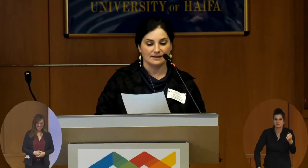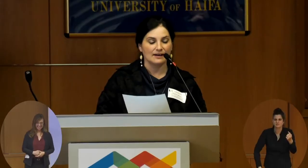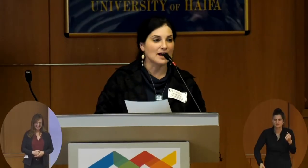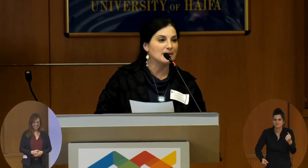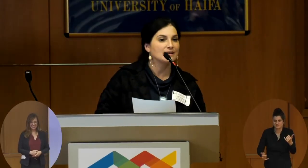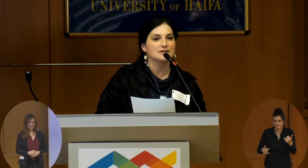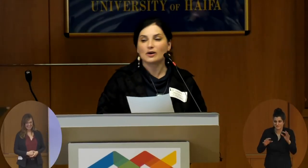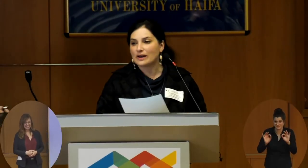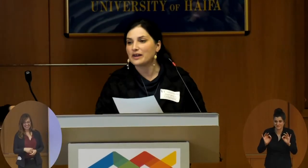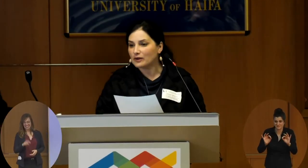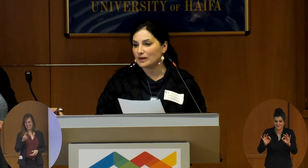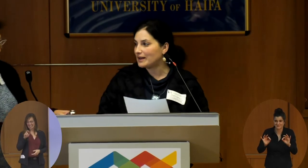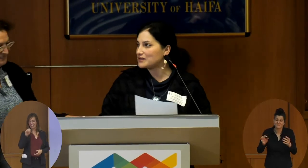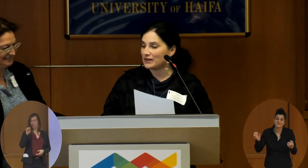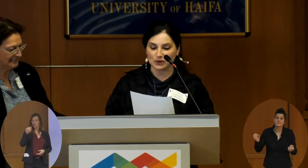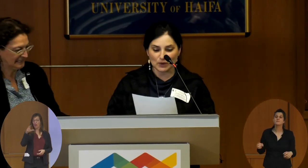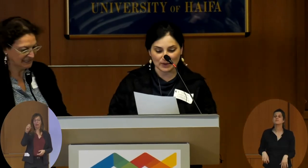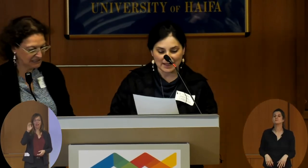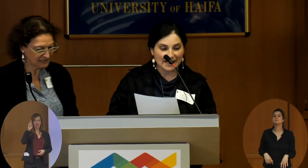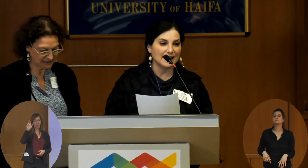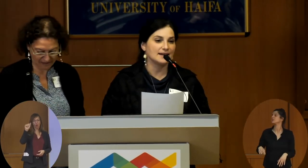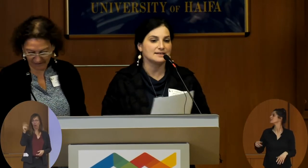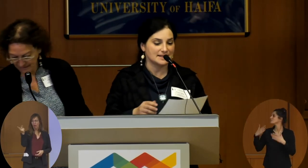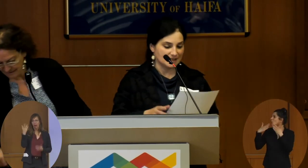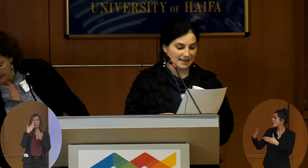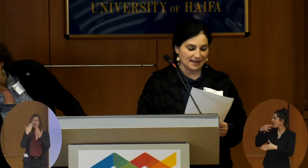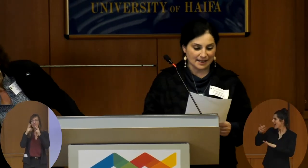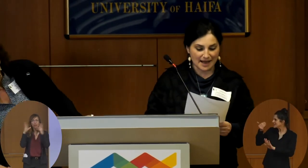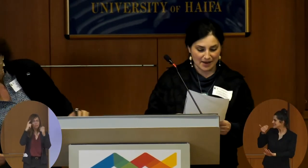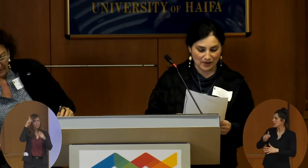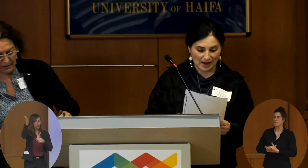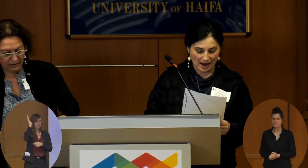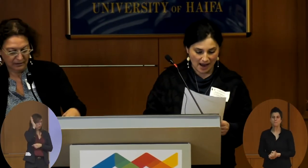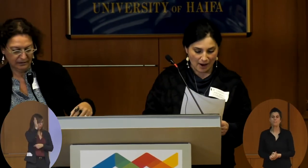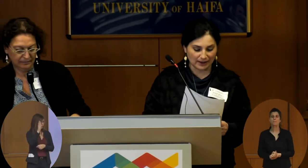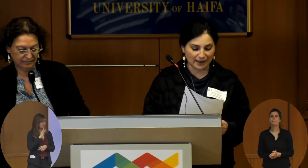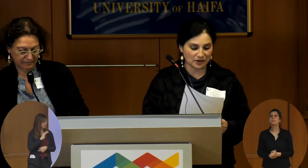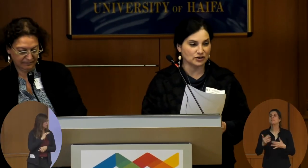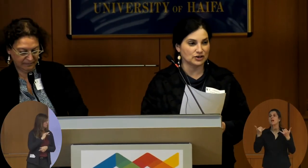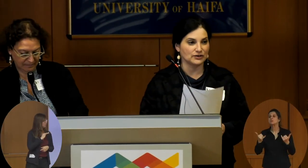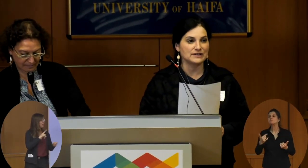Rama and Aura, thank you very much for the talk. And now, I would like to introduce